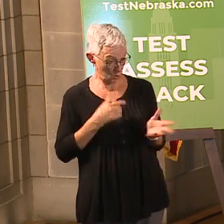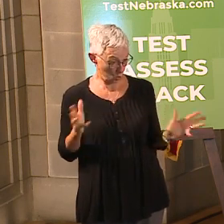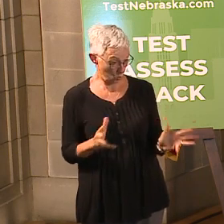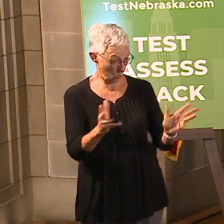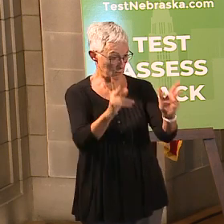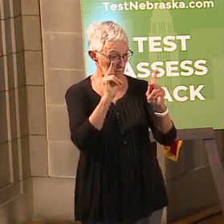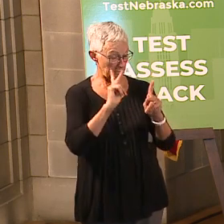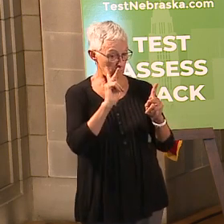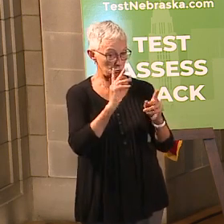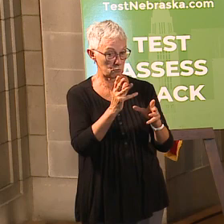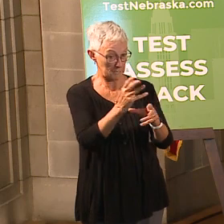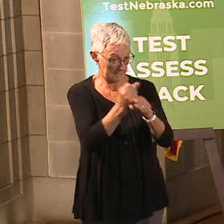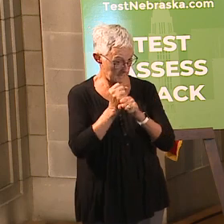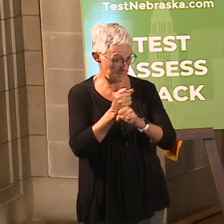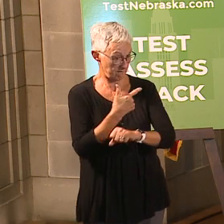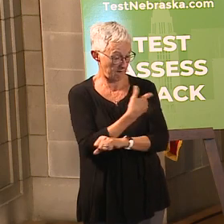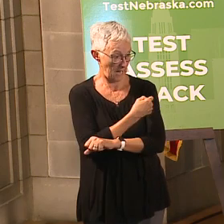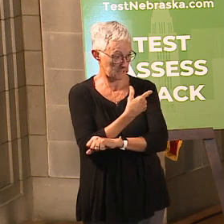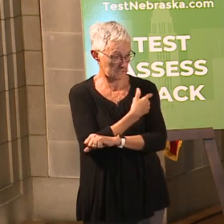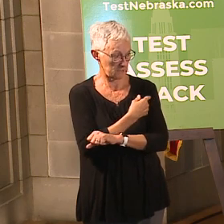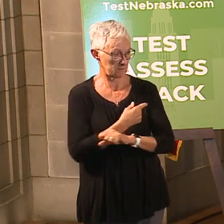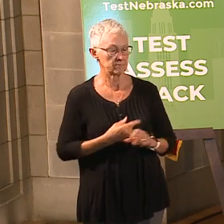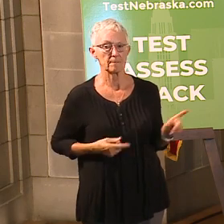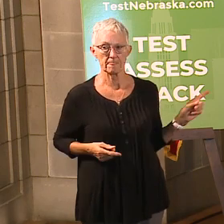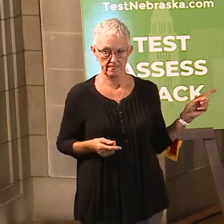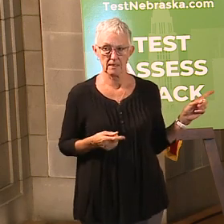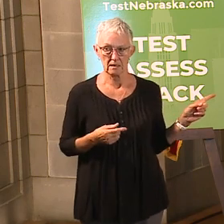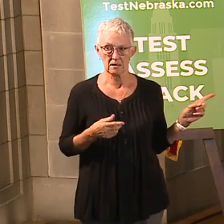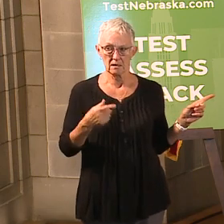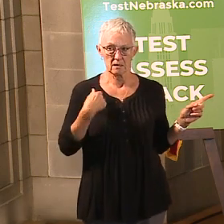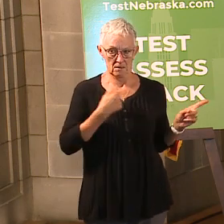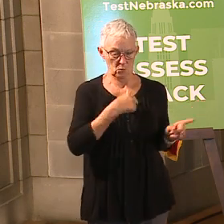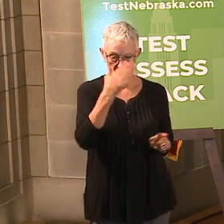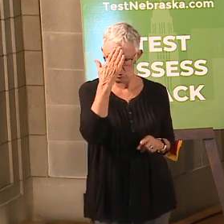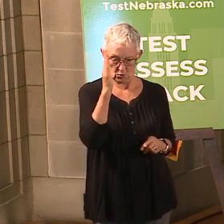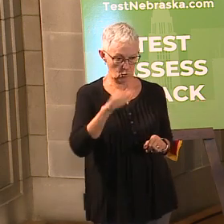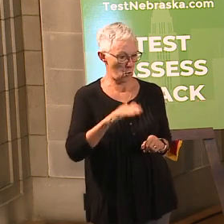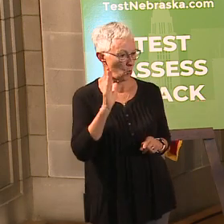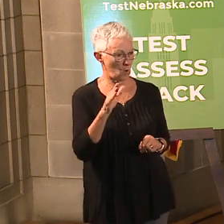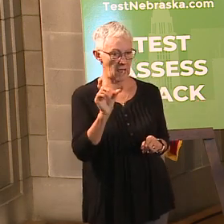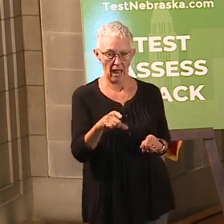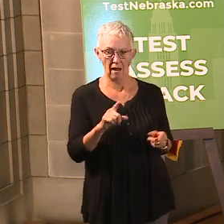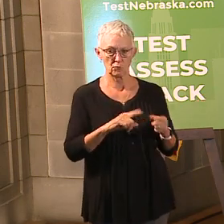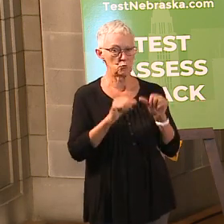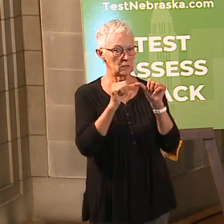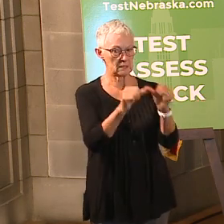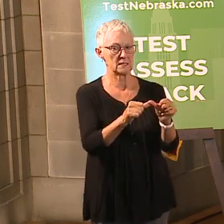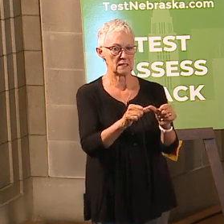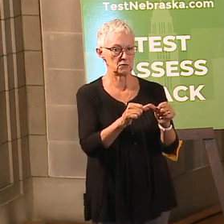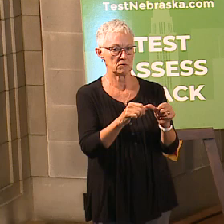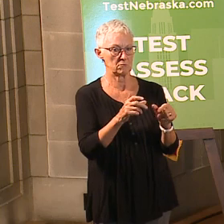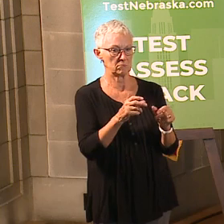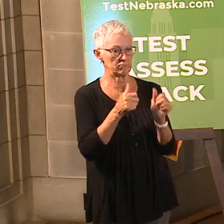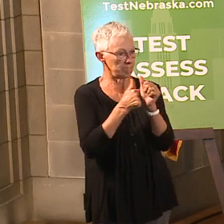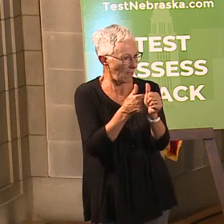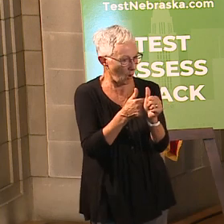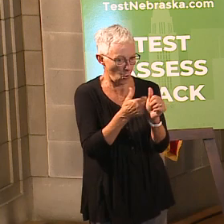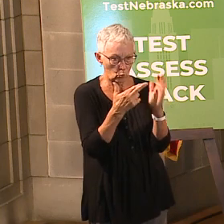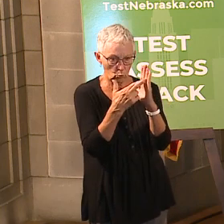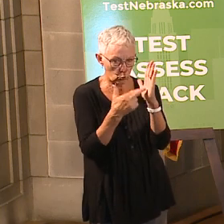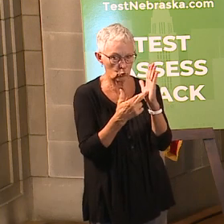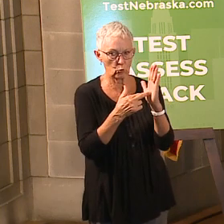news here from the standpoint of we know we're going to have to manage this virus for the coming months and that